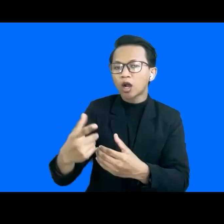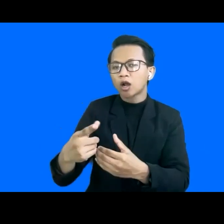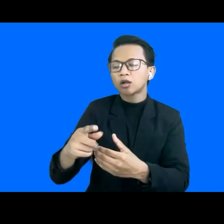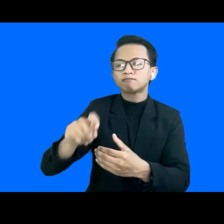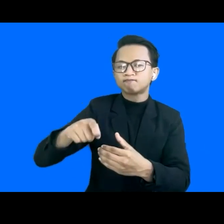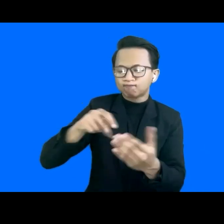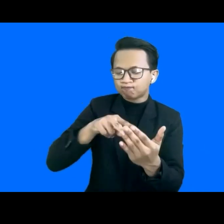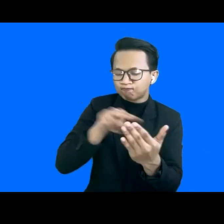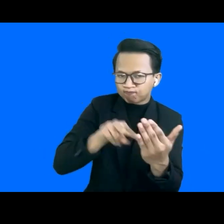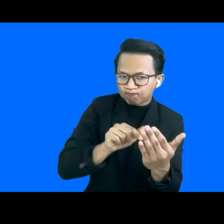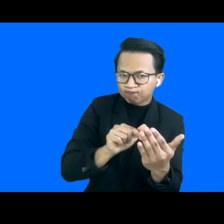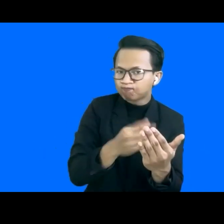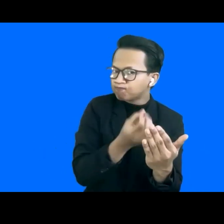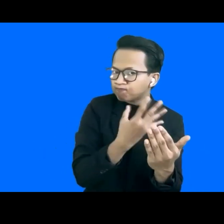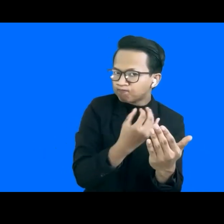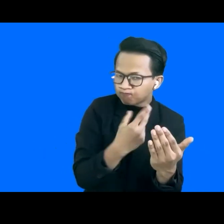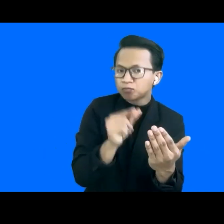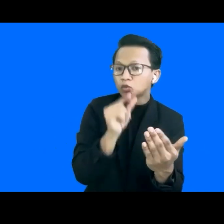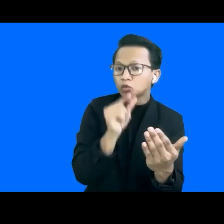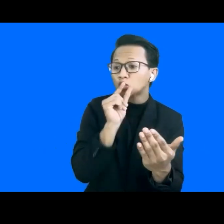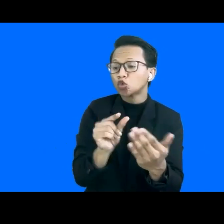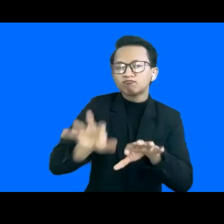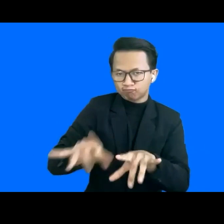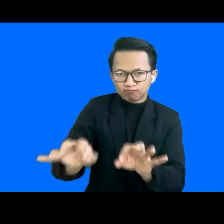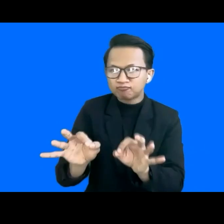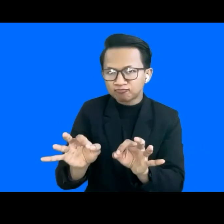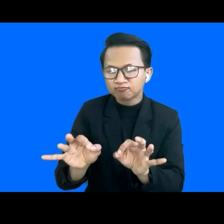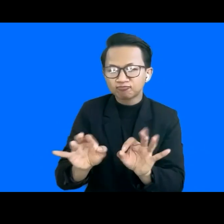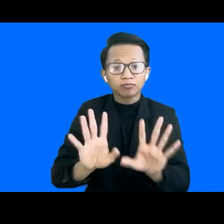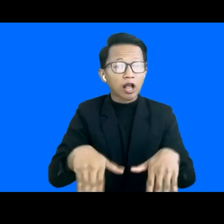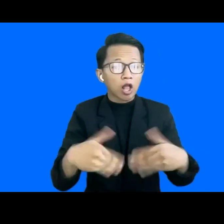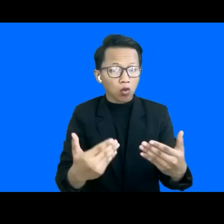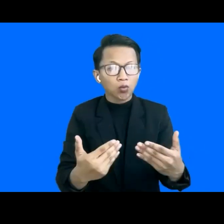to do the computer right. And also other